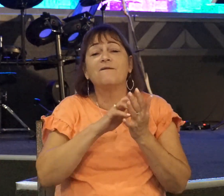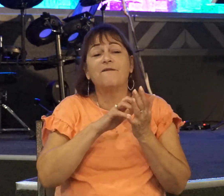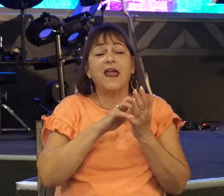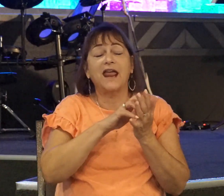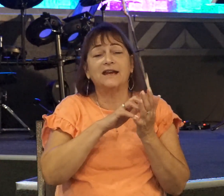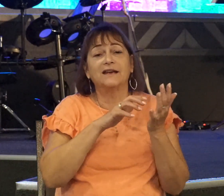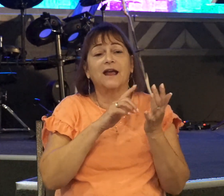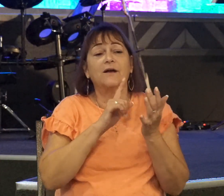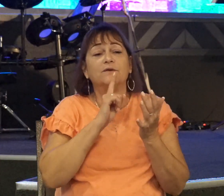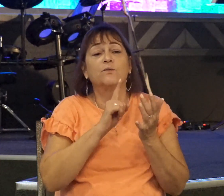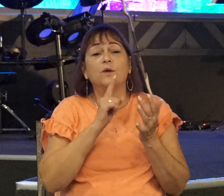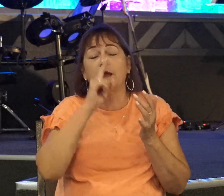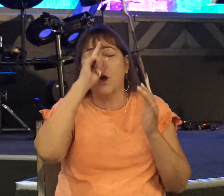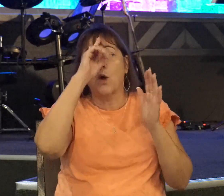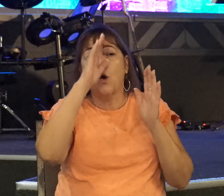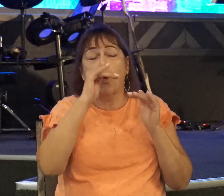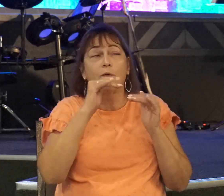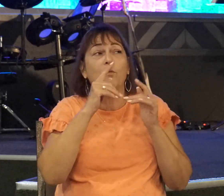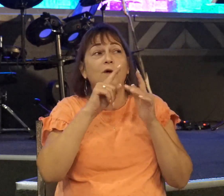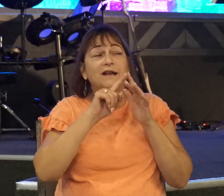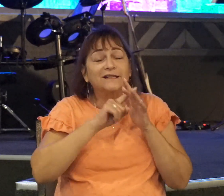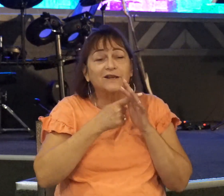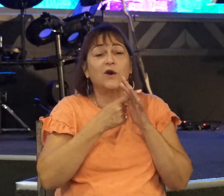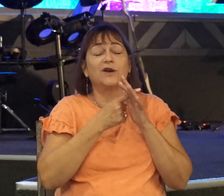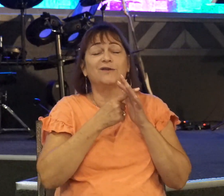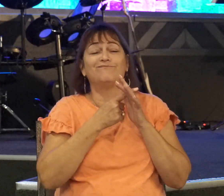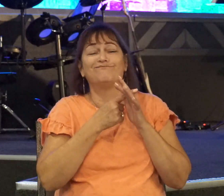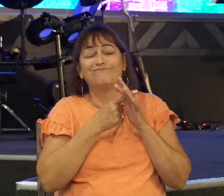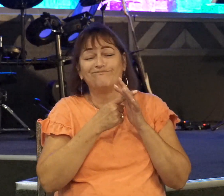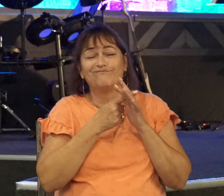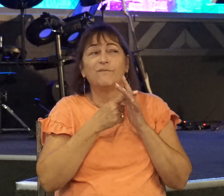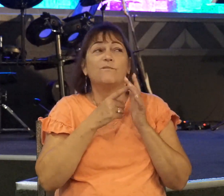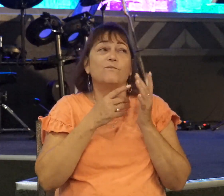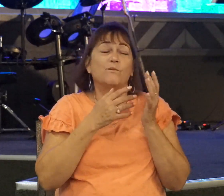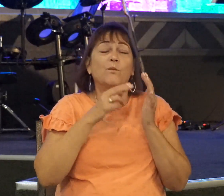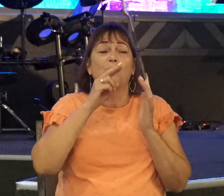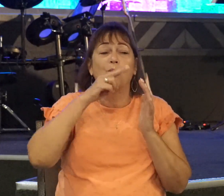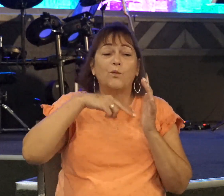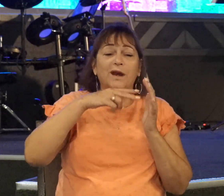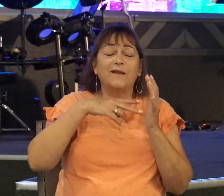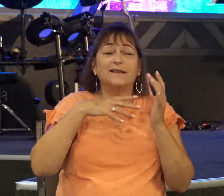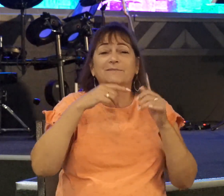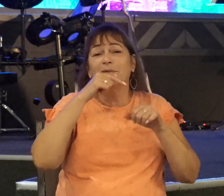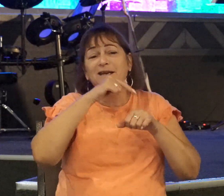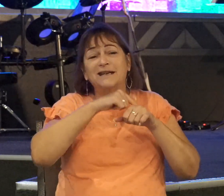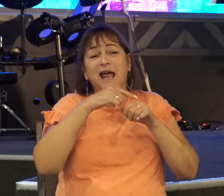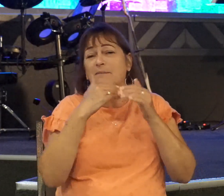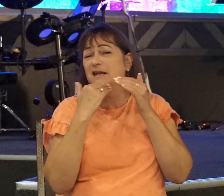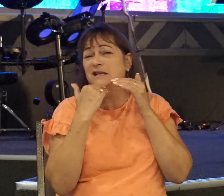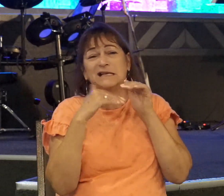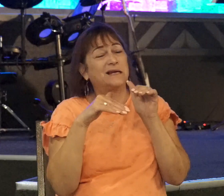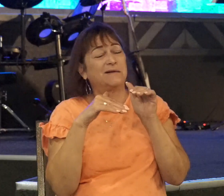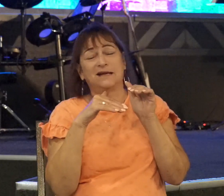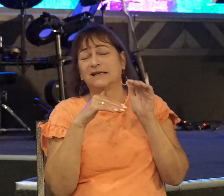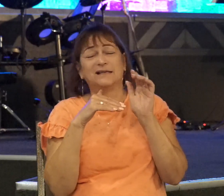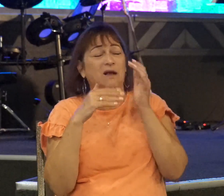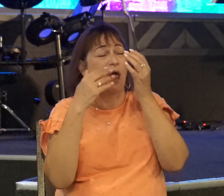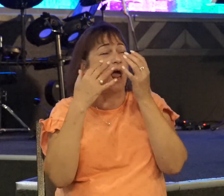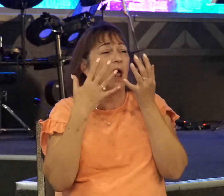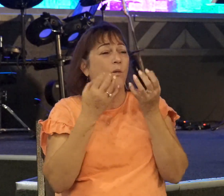really hoping when I started putting this together that we would get further tonight. But time isn't going to permit it, guys. So let me just wrap it up